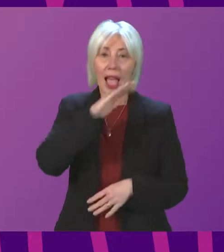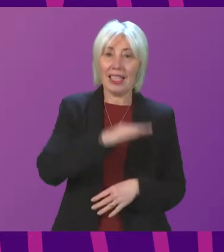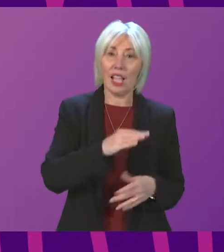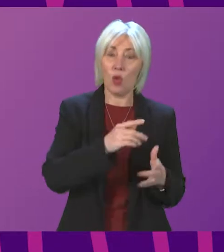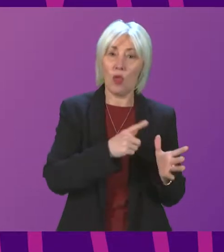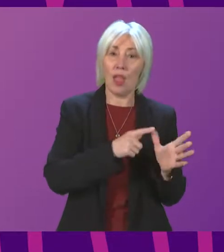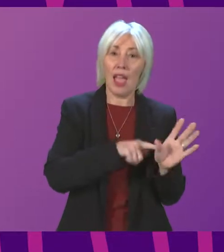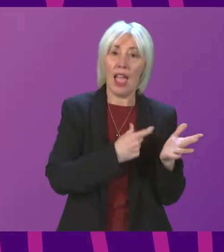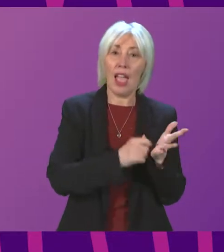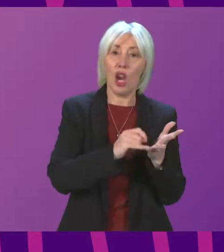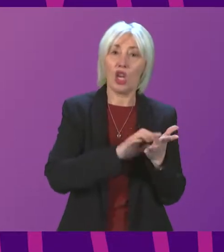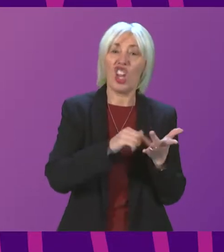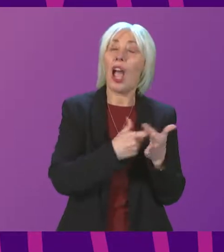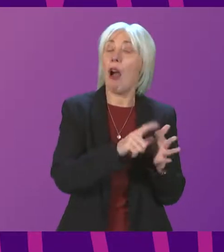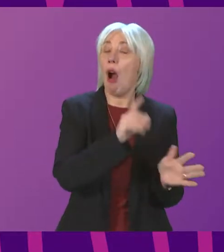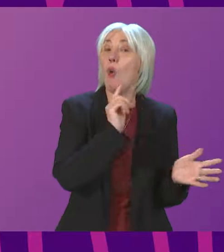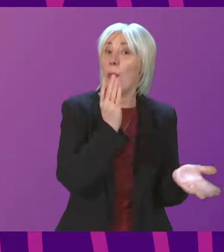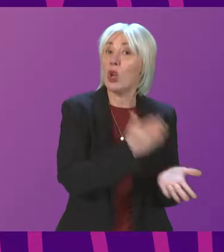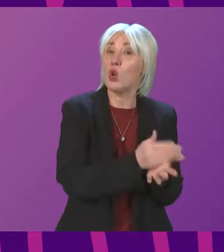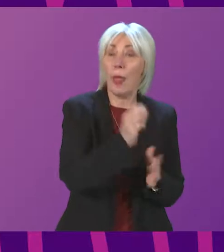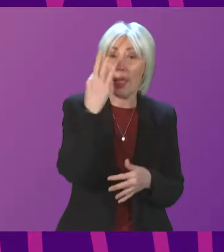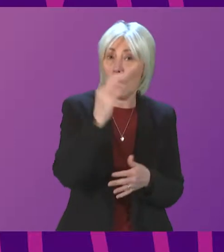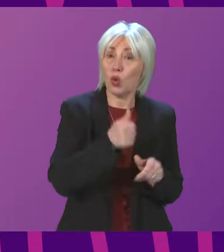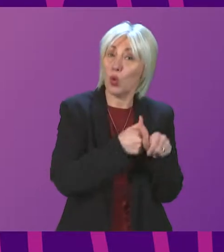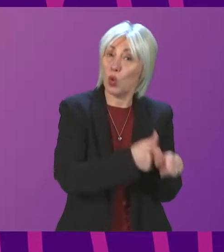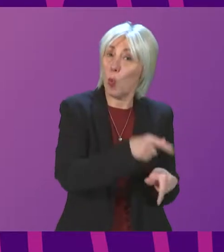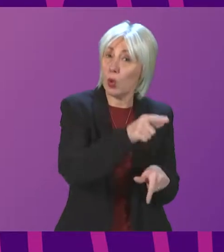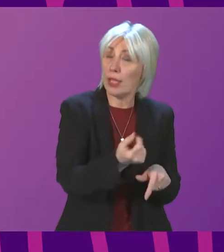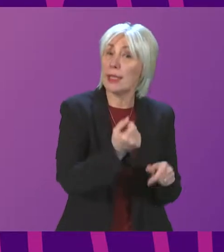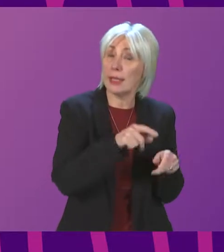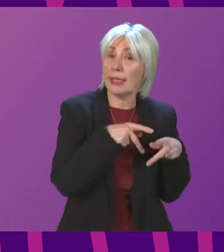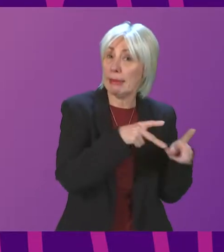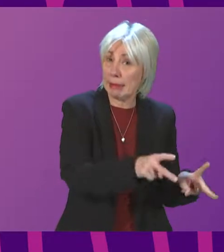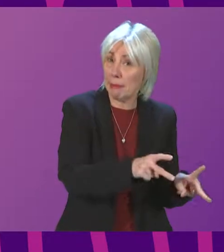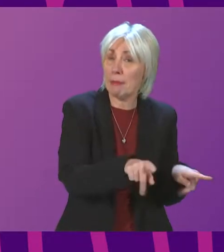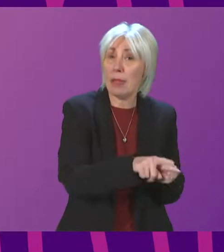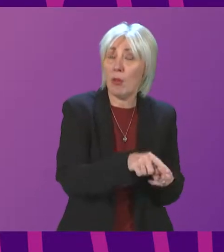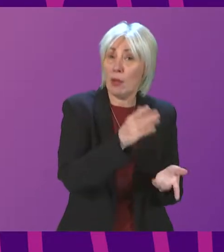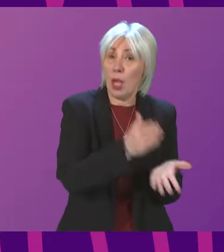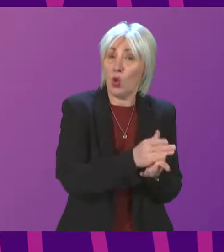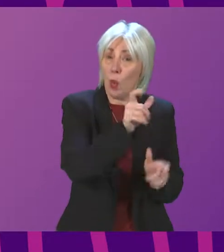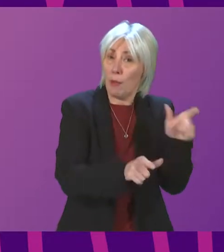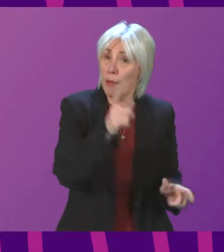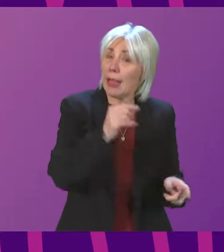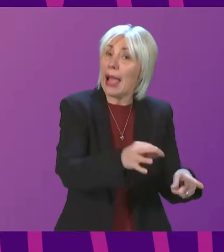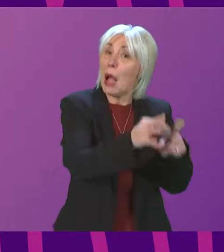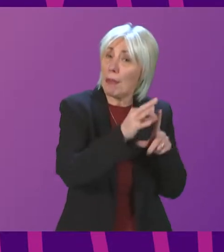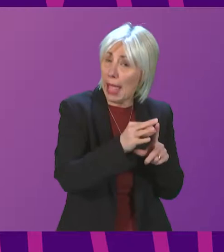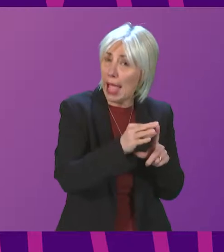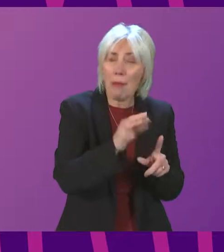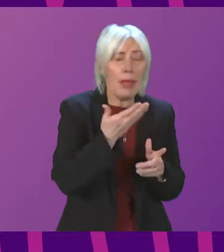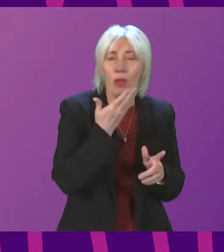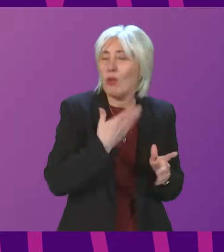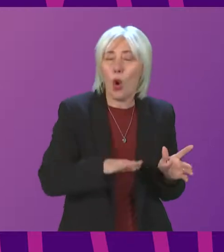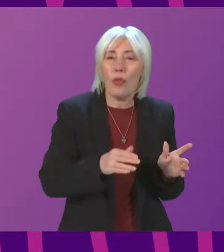hard to make sure the local authority supports this great initiative, especially to enable people to apply successfully who don't have the required